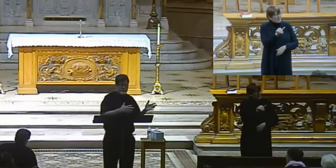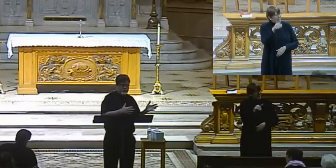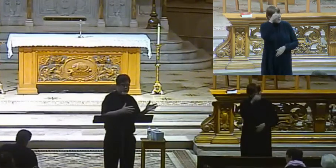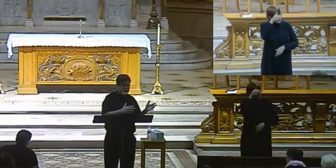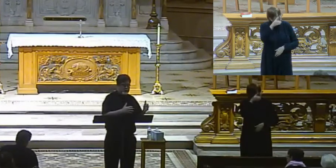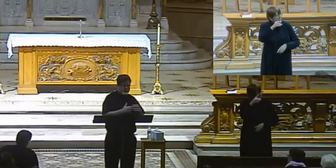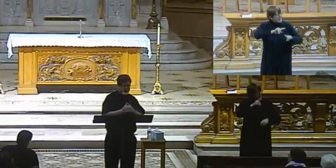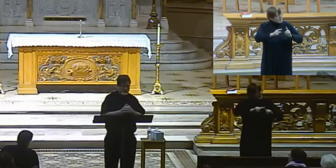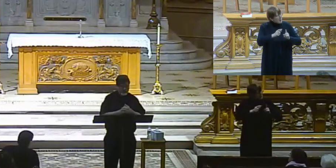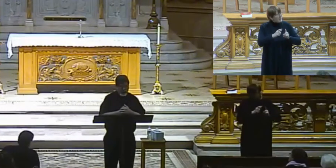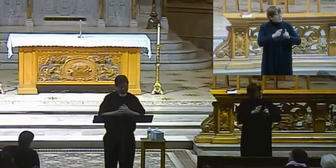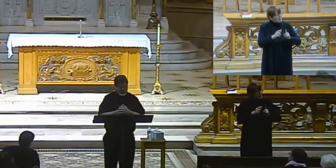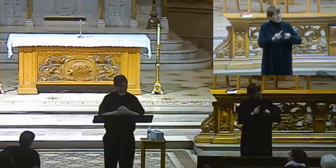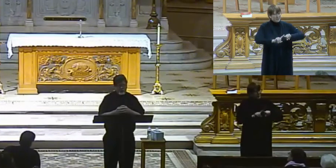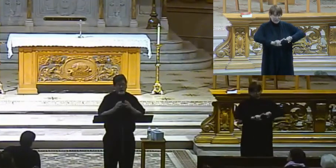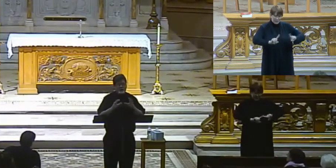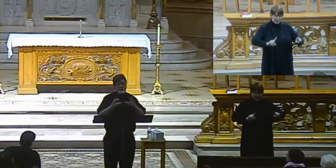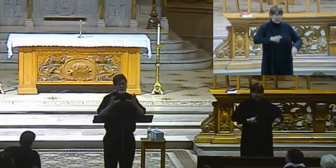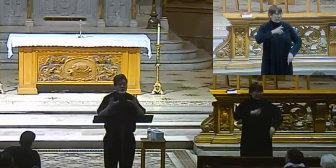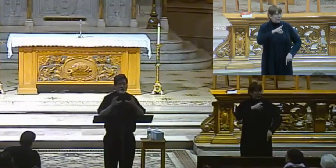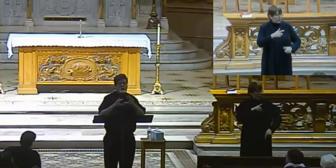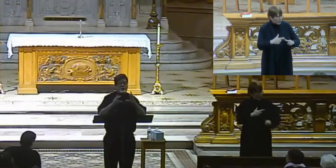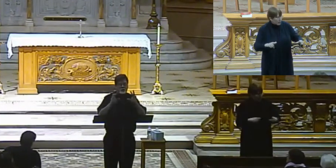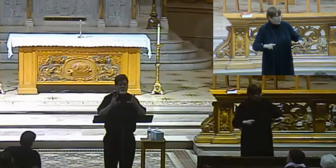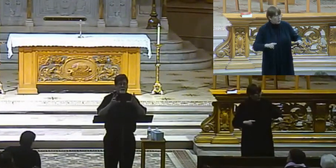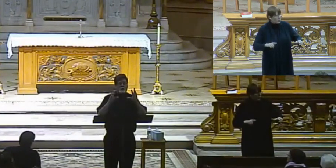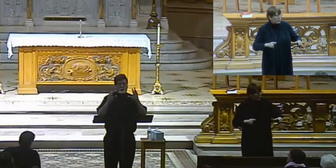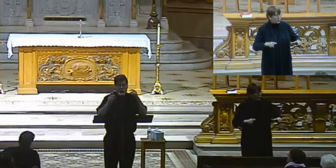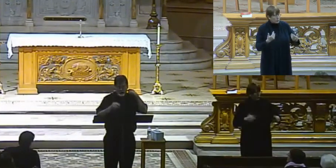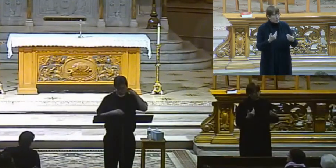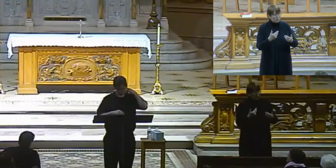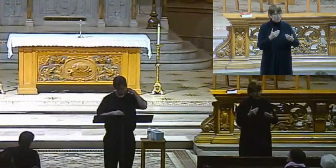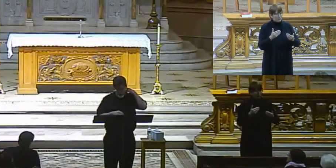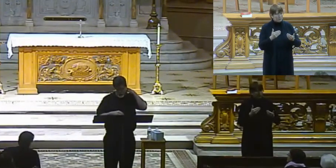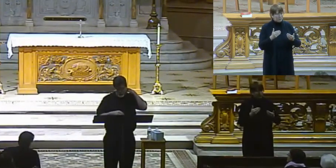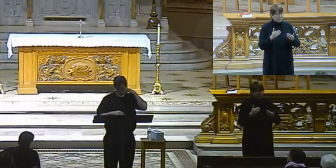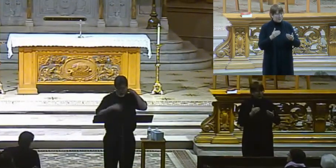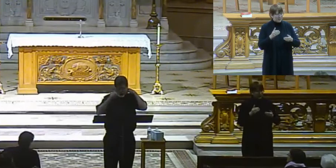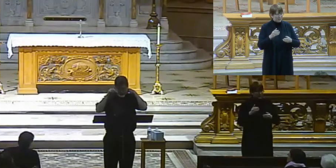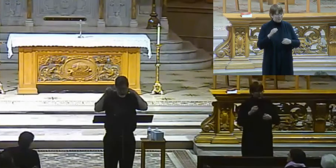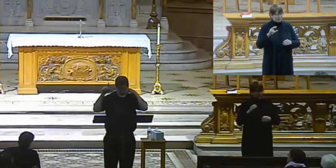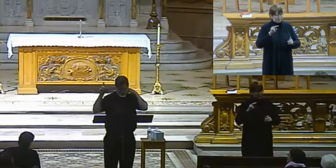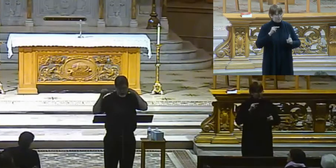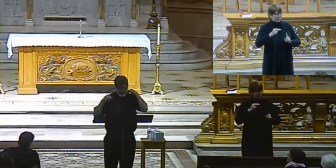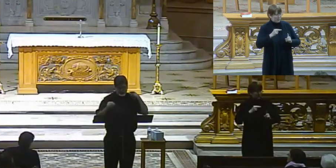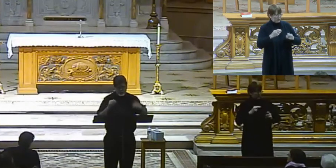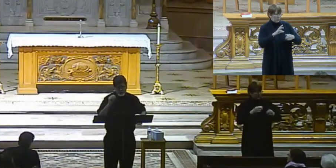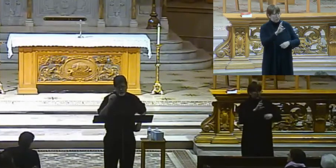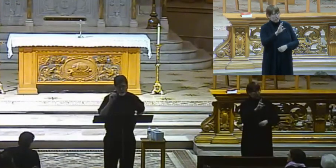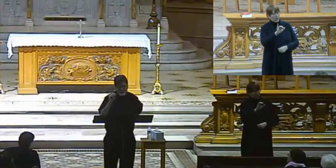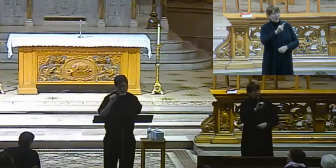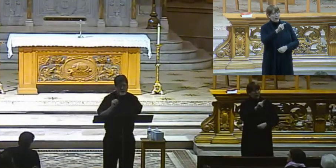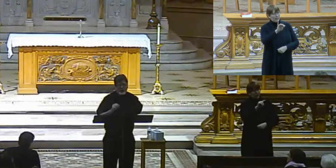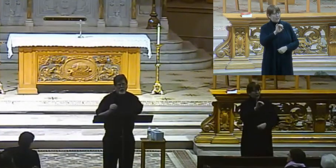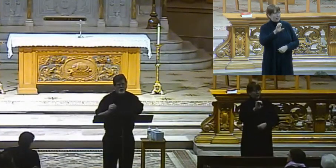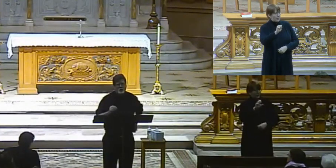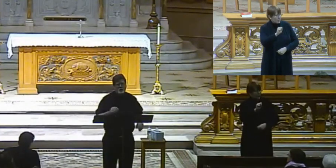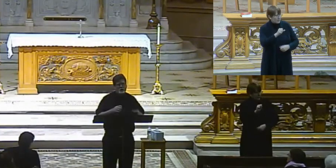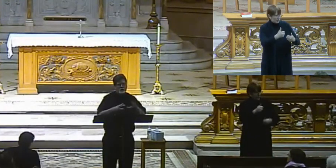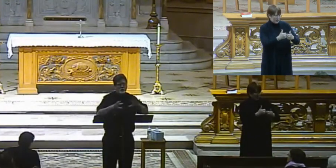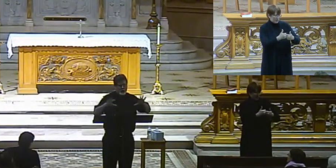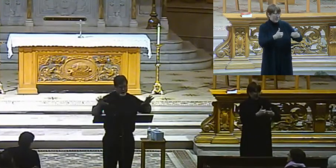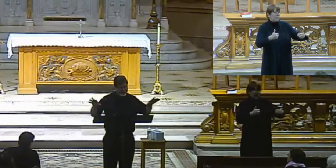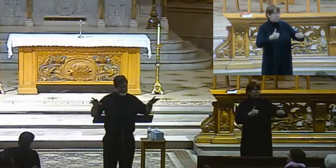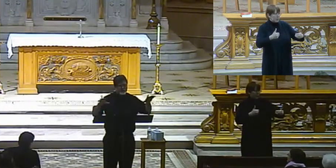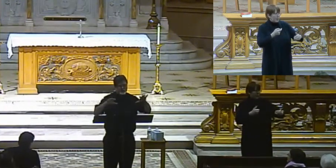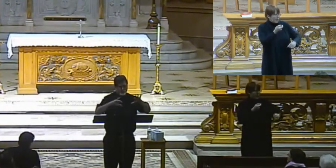is different. It is different. And so they are considered these separate rites, R-I-T-E-S. They're separate rites. So